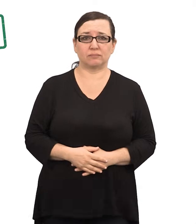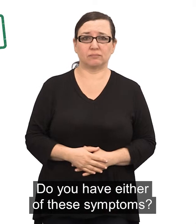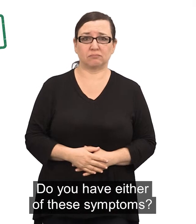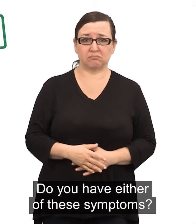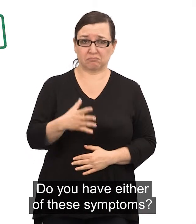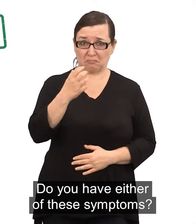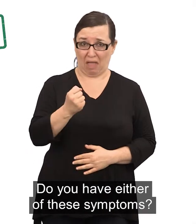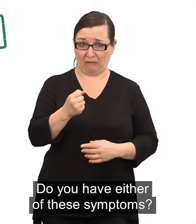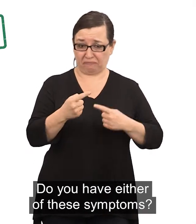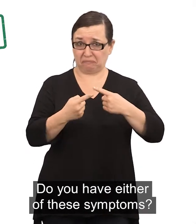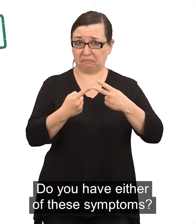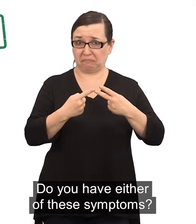Do you have either of these symptoms?